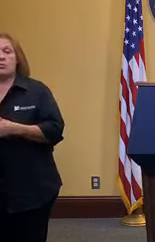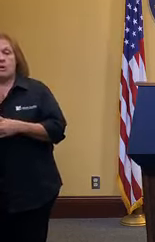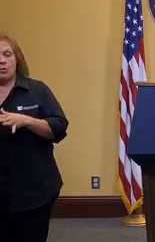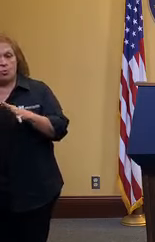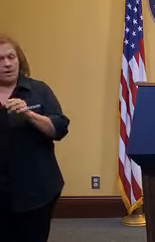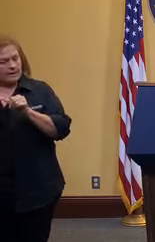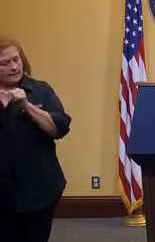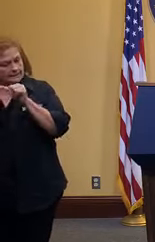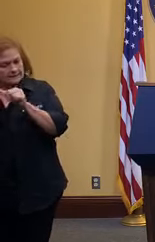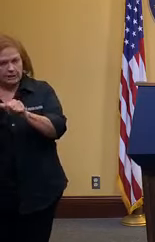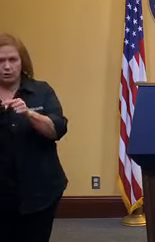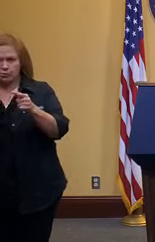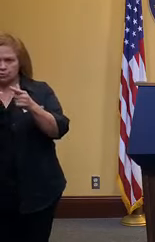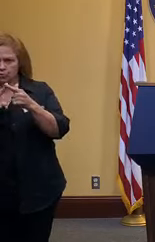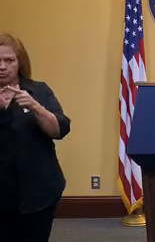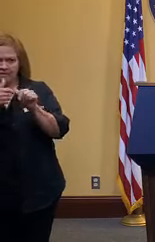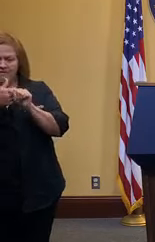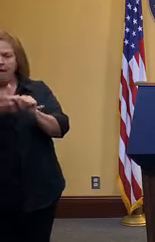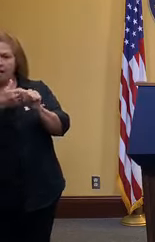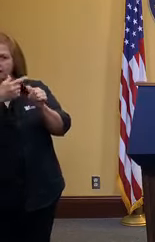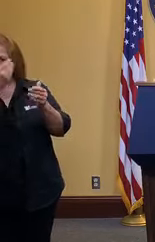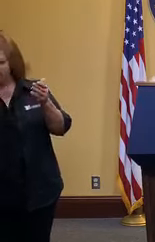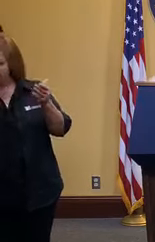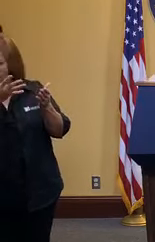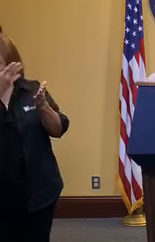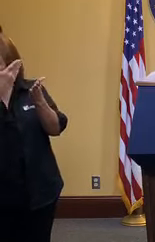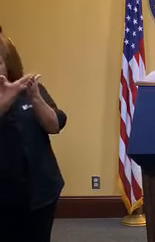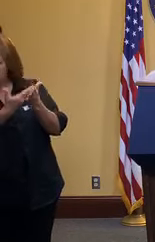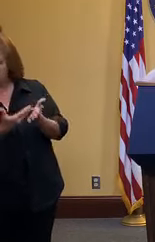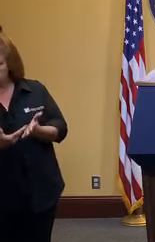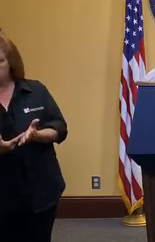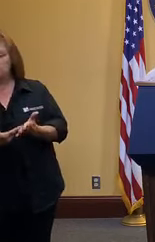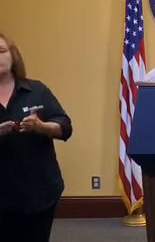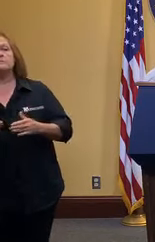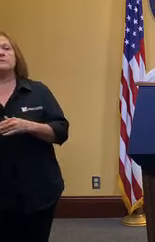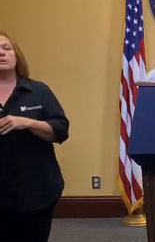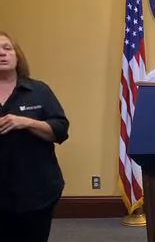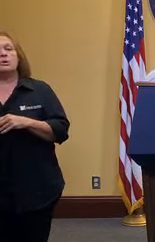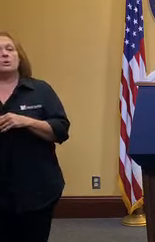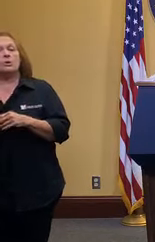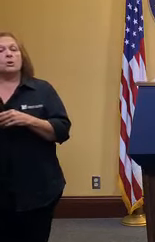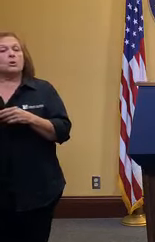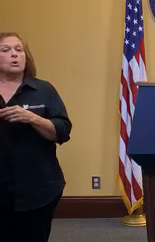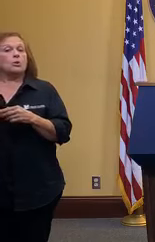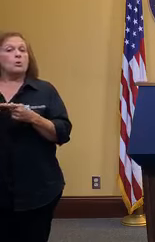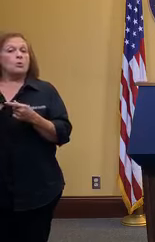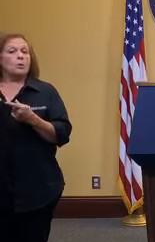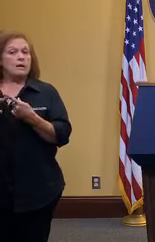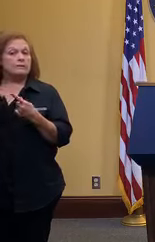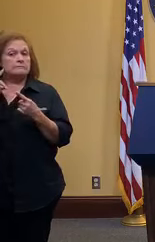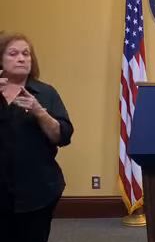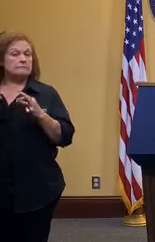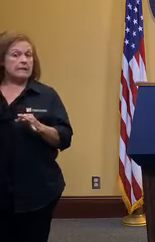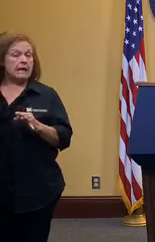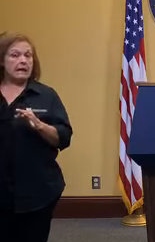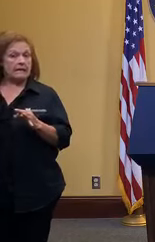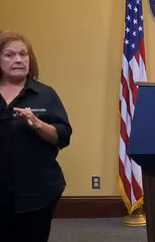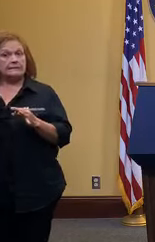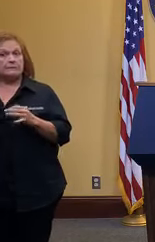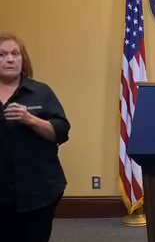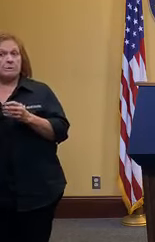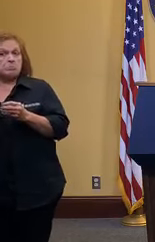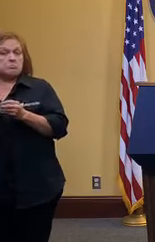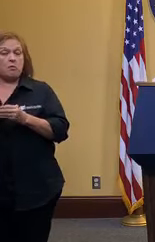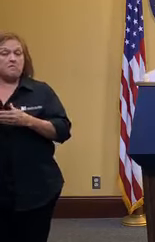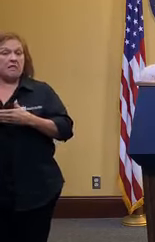to follow the data as we turn or loosen up the faucet a little bit we have to always be